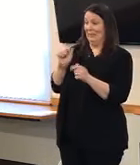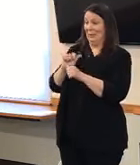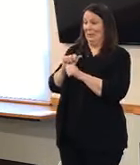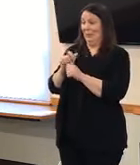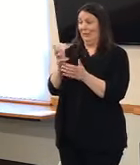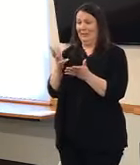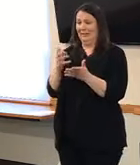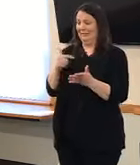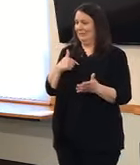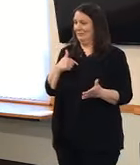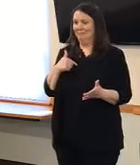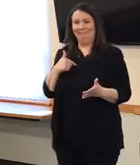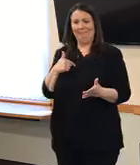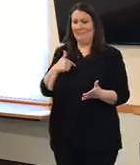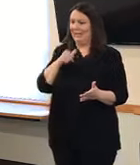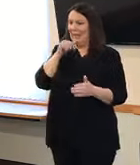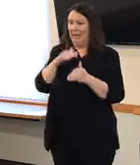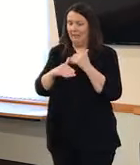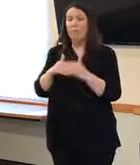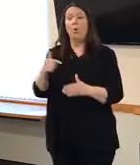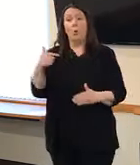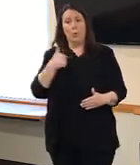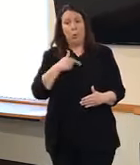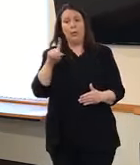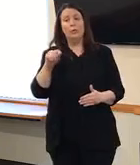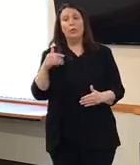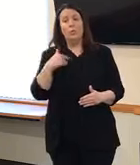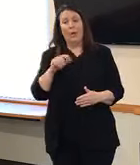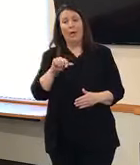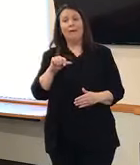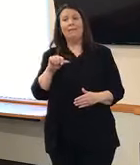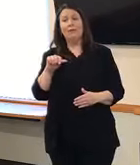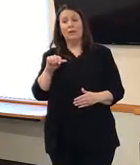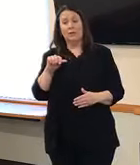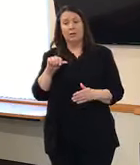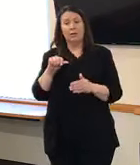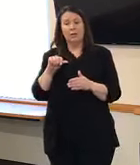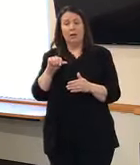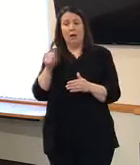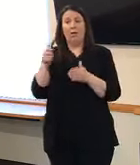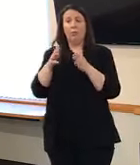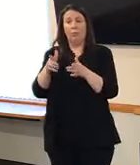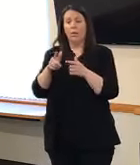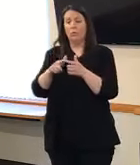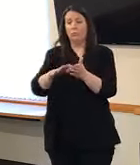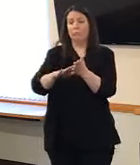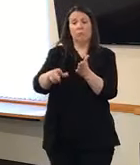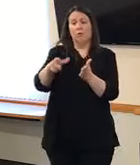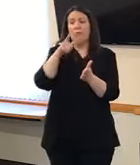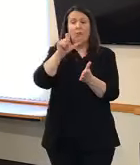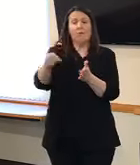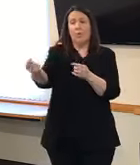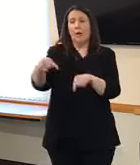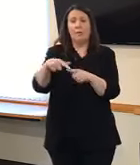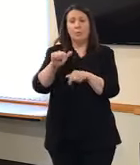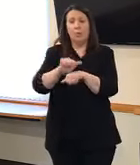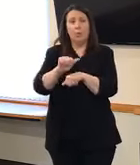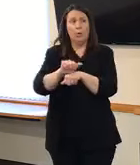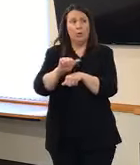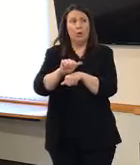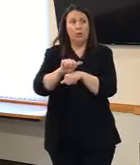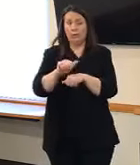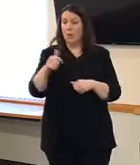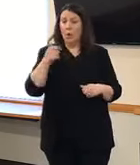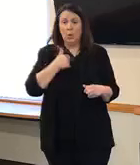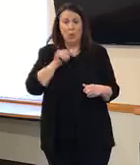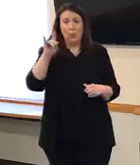uh, we've got procedures in place where they can, uh, be excused from, uh, from coming into work. So it's a function. And those have been very